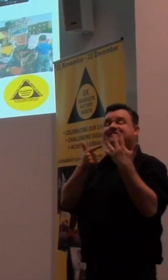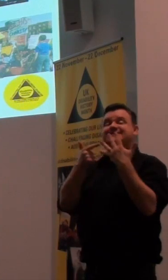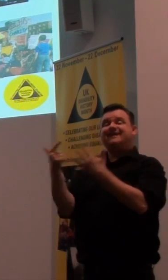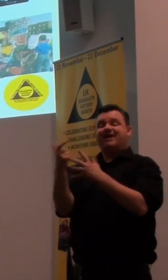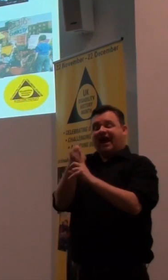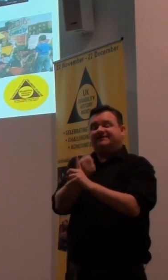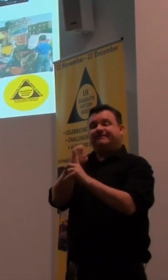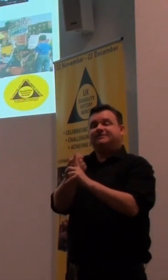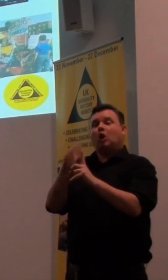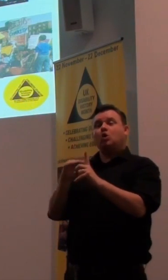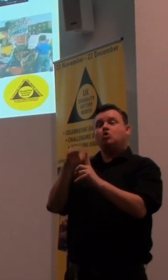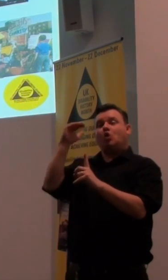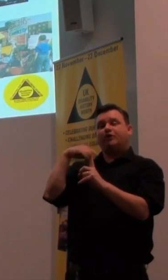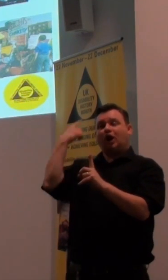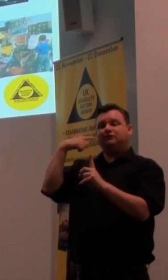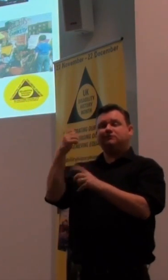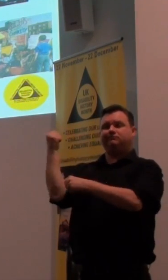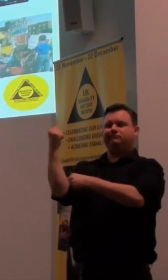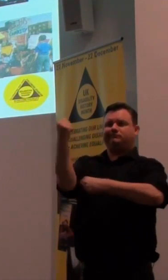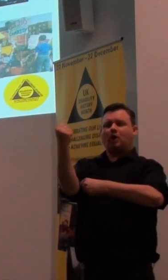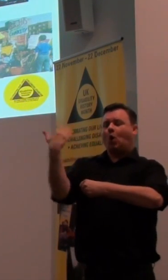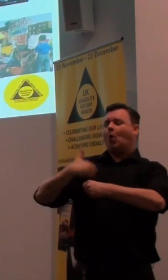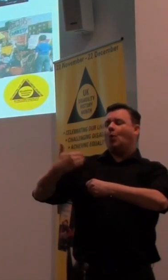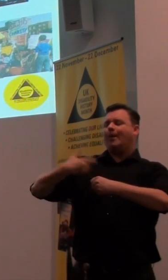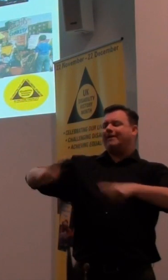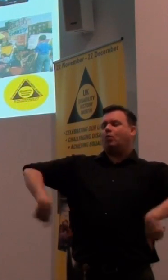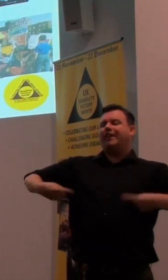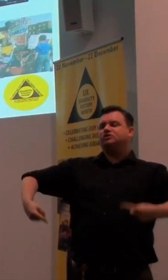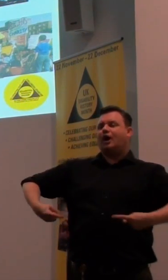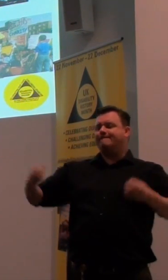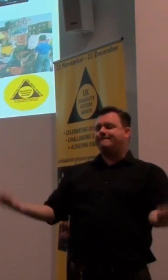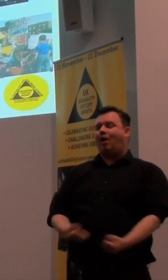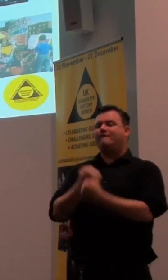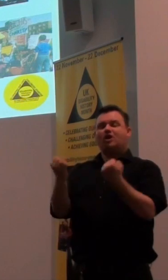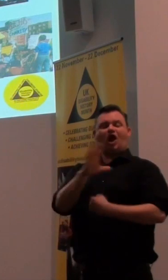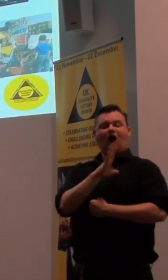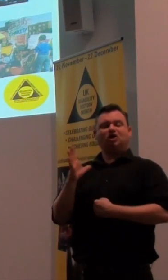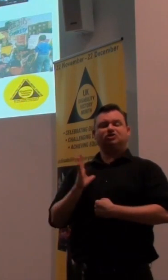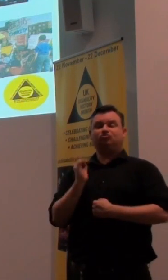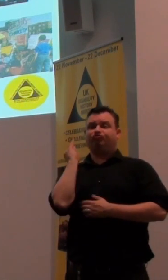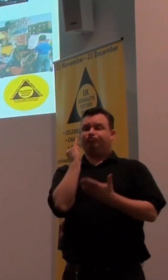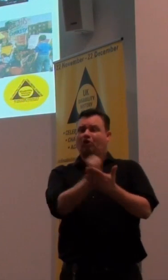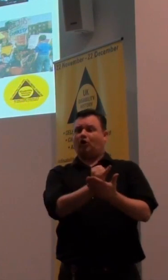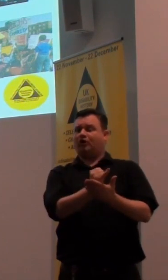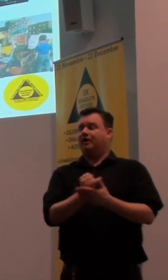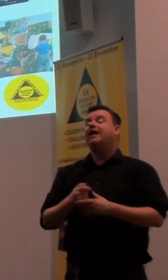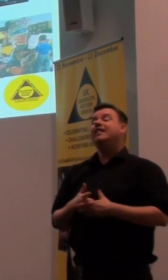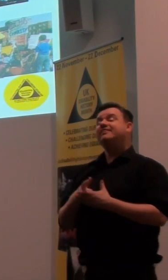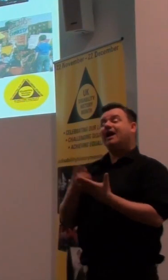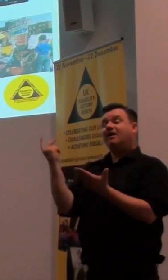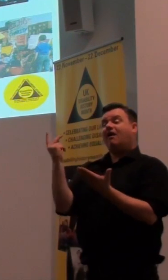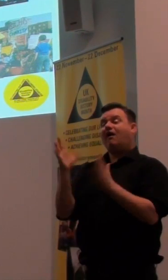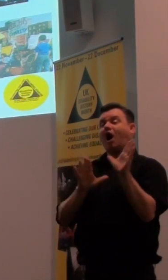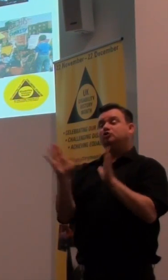who came up and held up their sign saying, women in wheelchairs are powerful, the Guardian has got it wrong. And cartoonists throughout